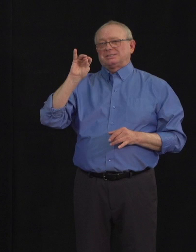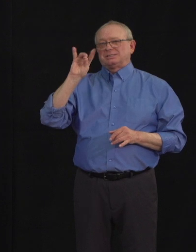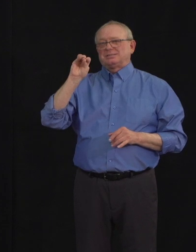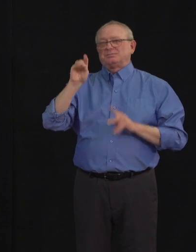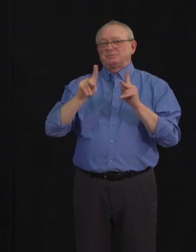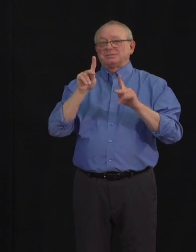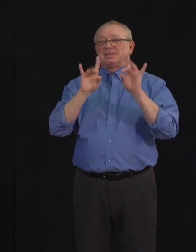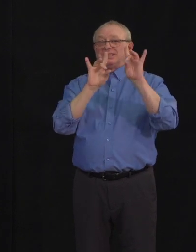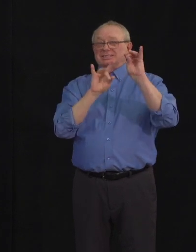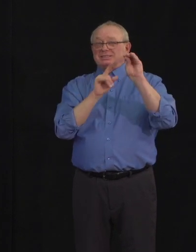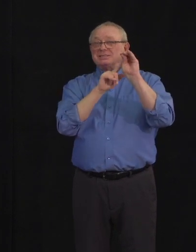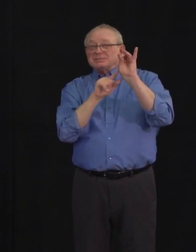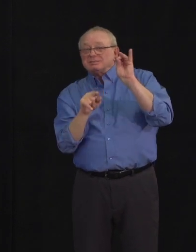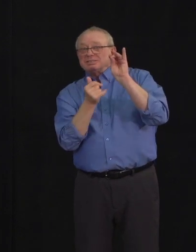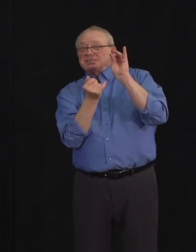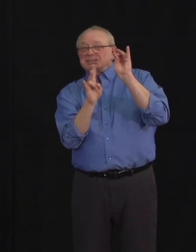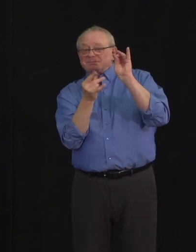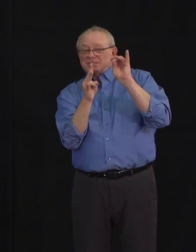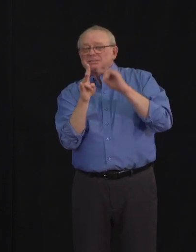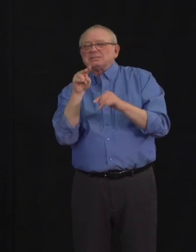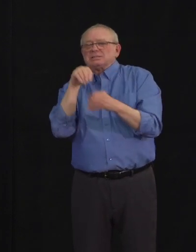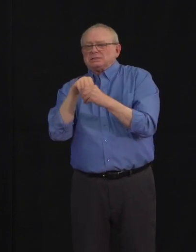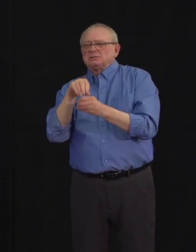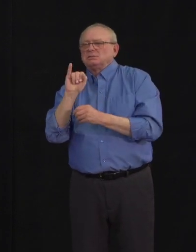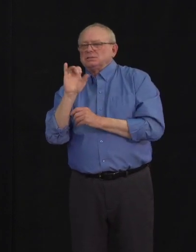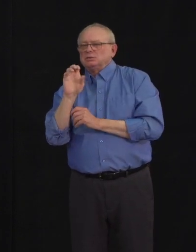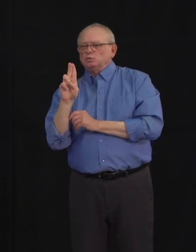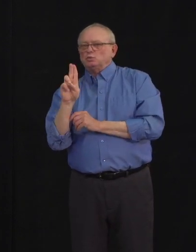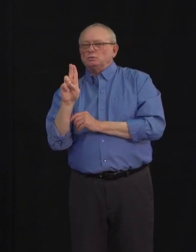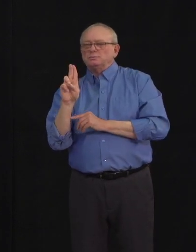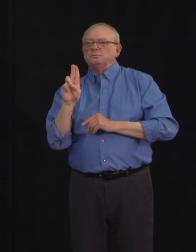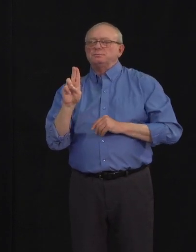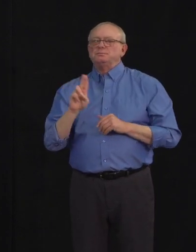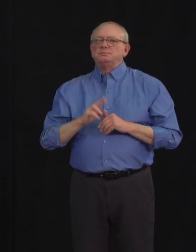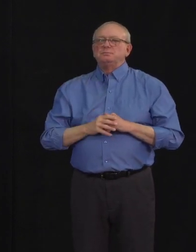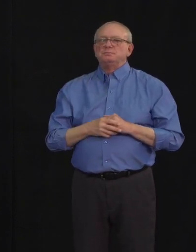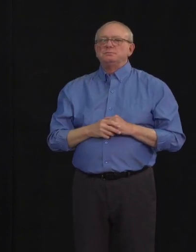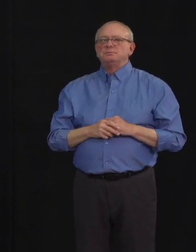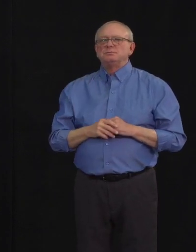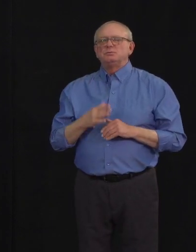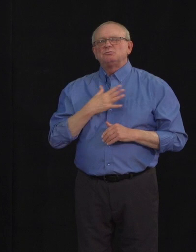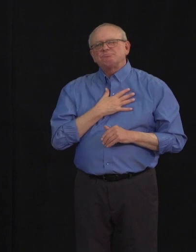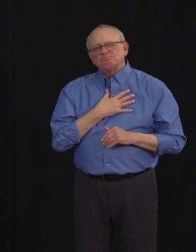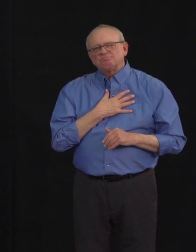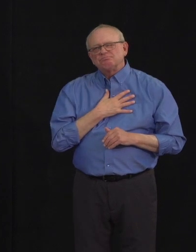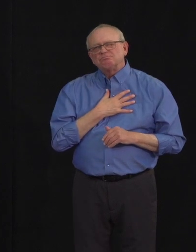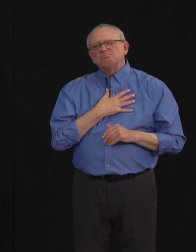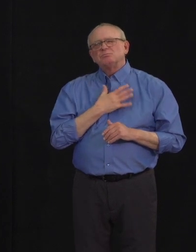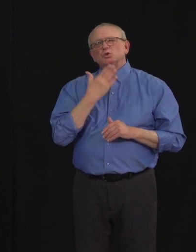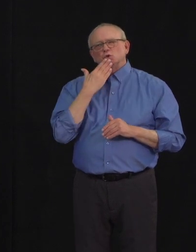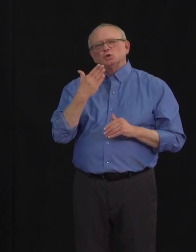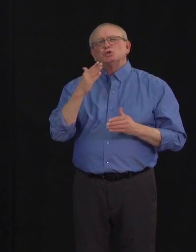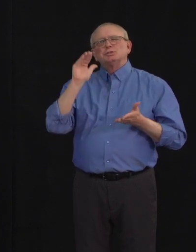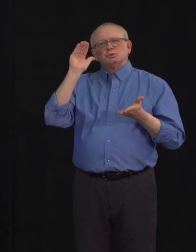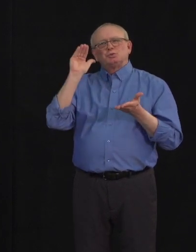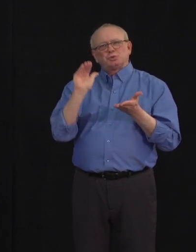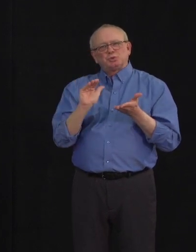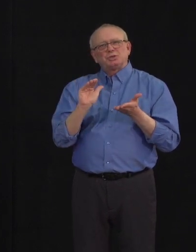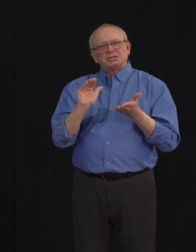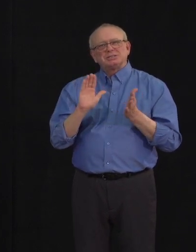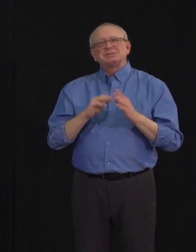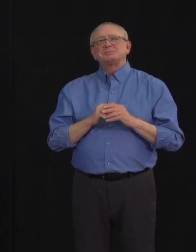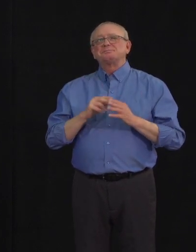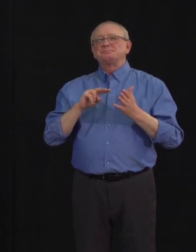ICUs. It is encouraging to see these numbers coming down from last week because it means fewer people are